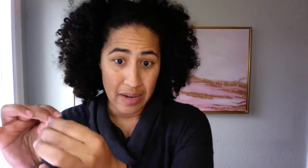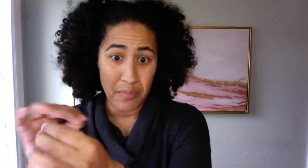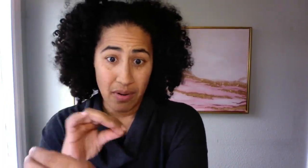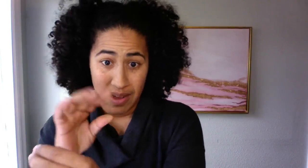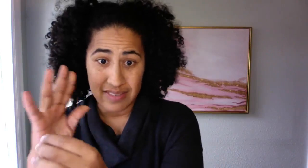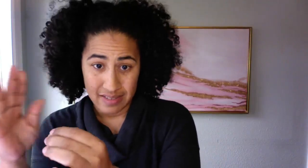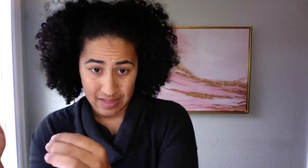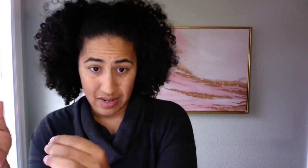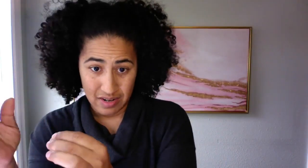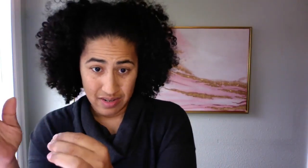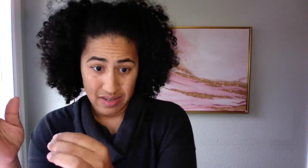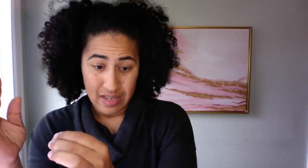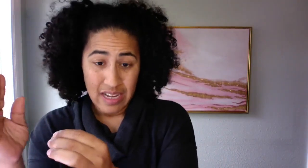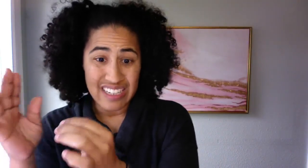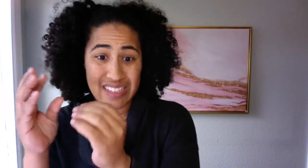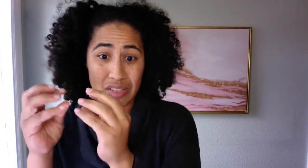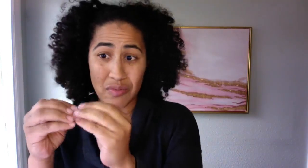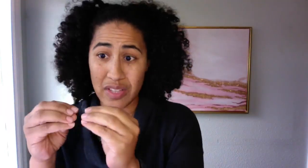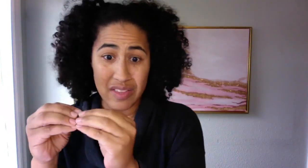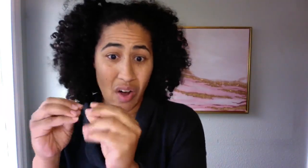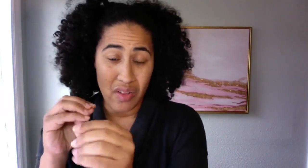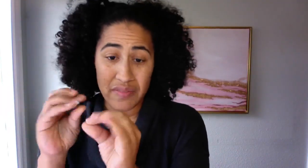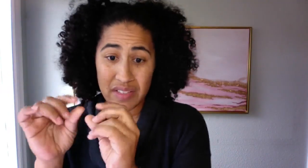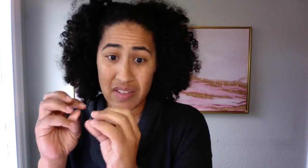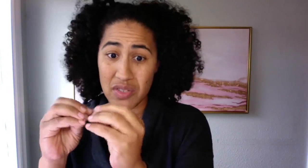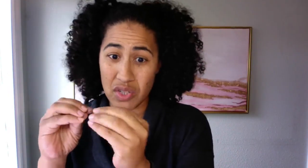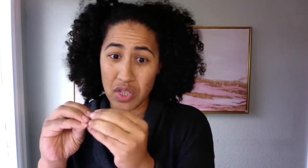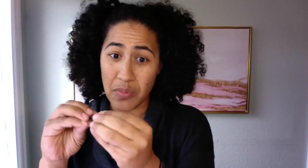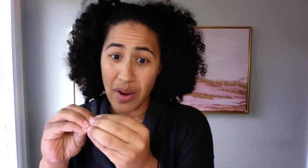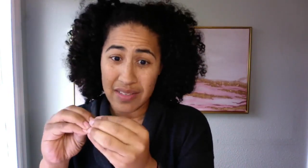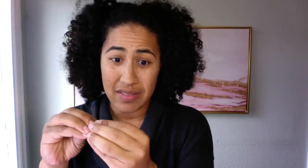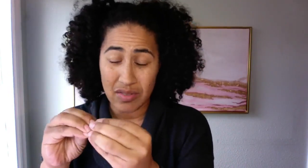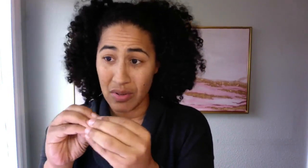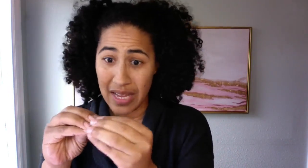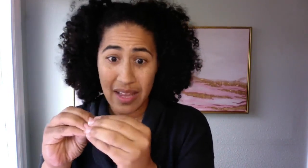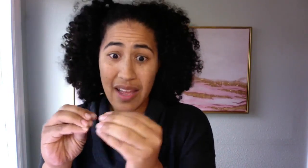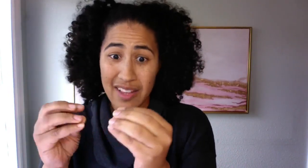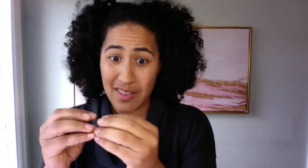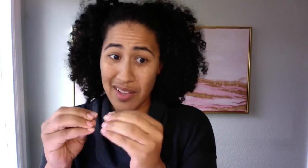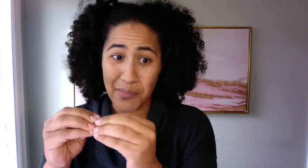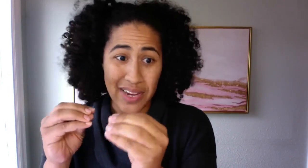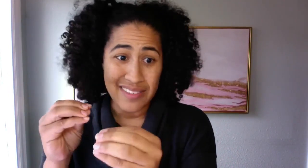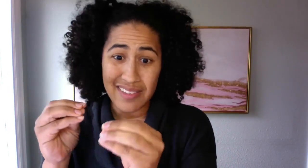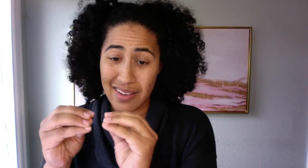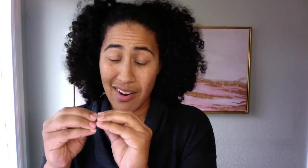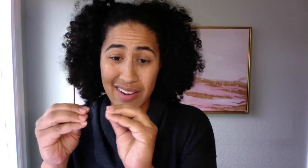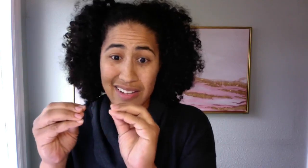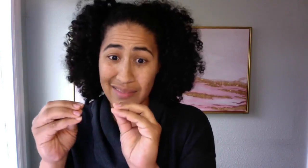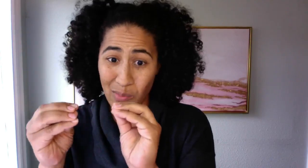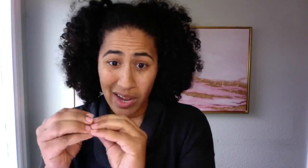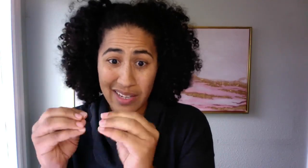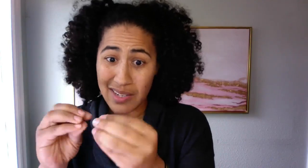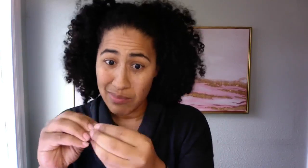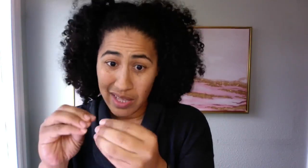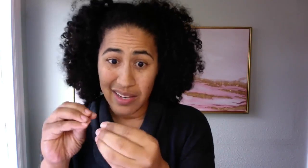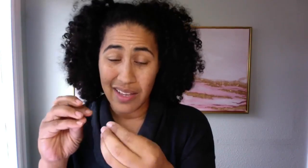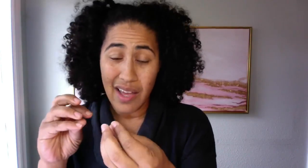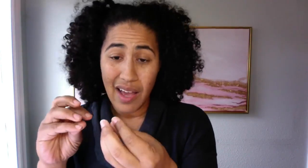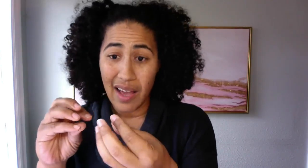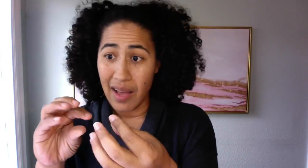process here. Cause it's a, all of this stuff is a good process. It's okay. It's brains are whining, complaining, um,